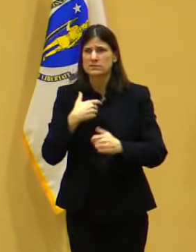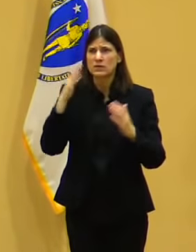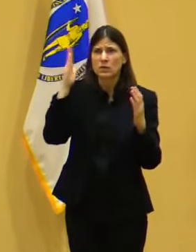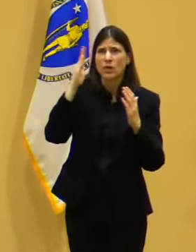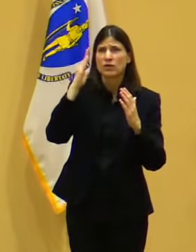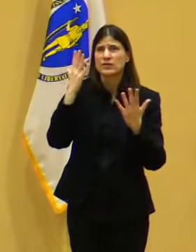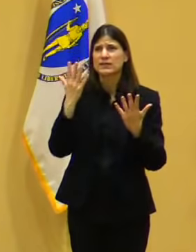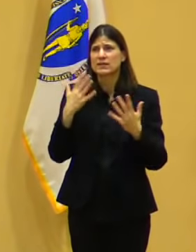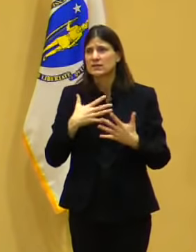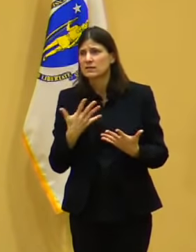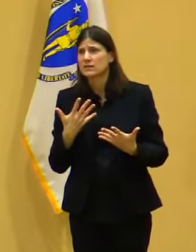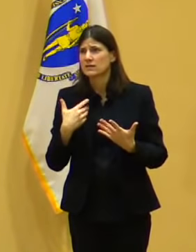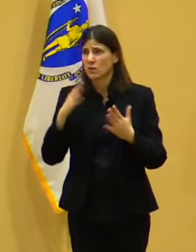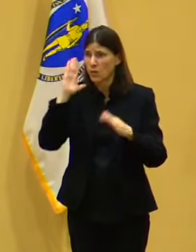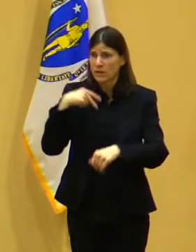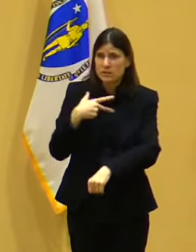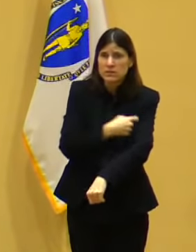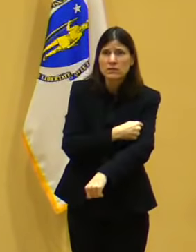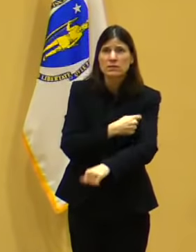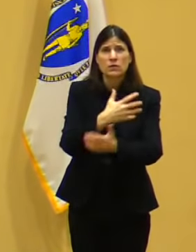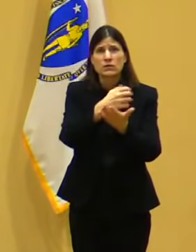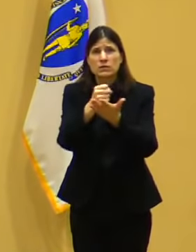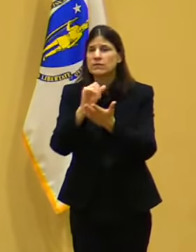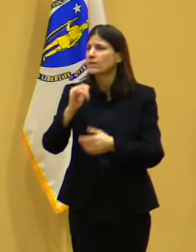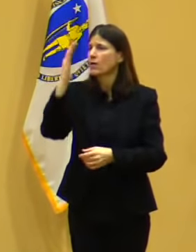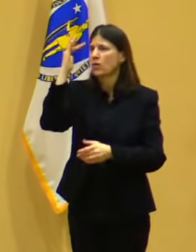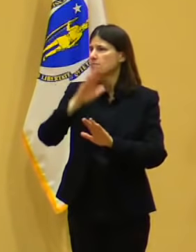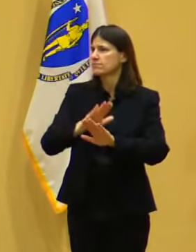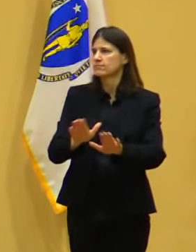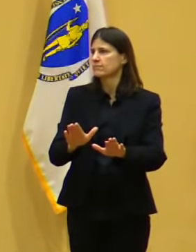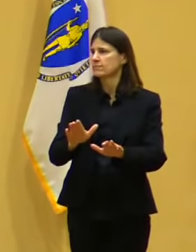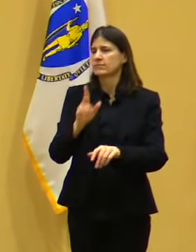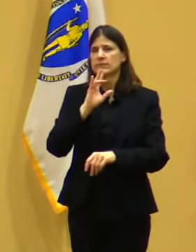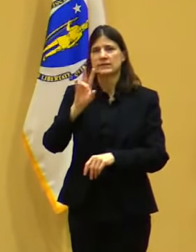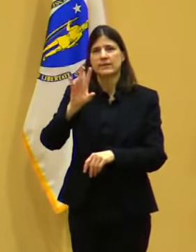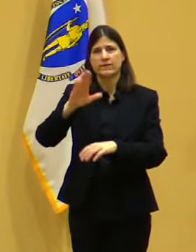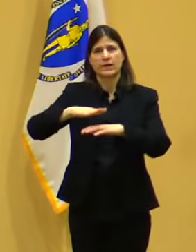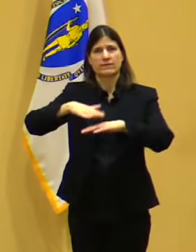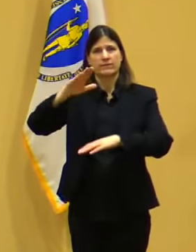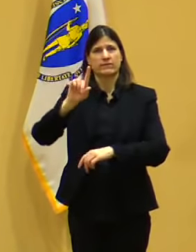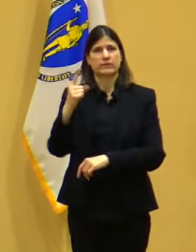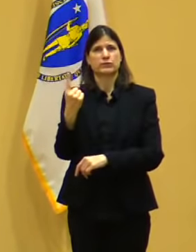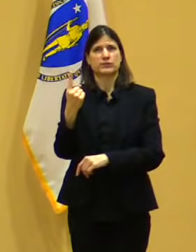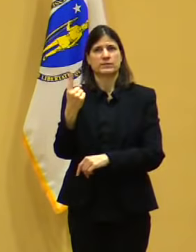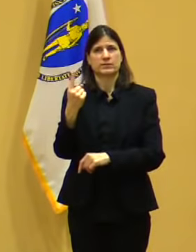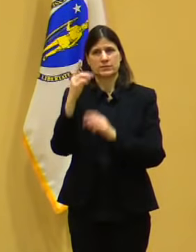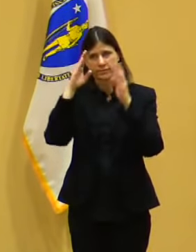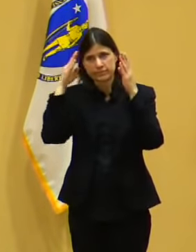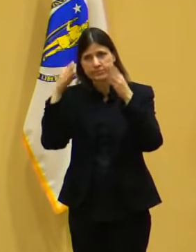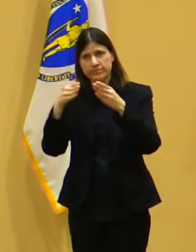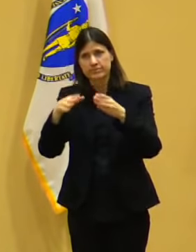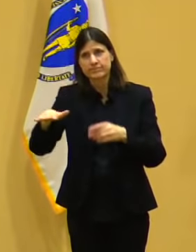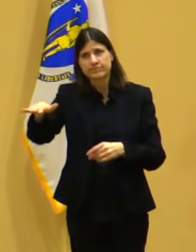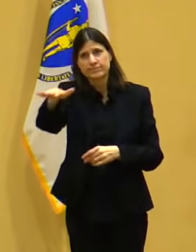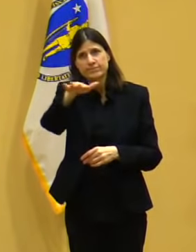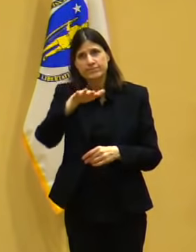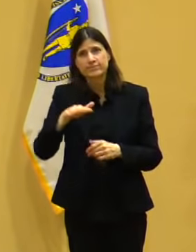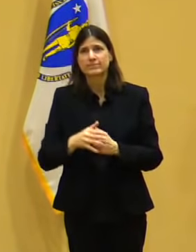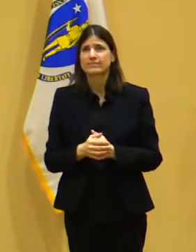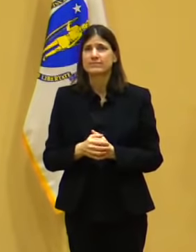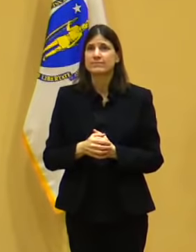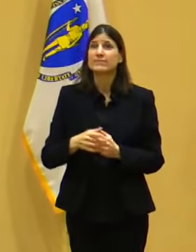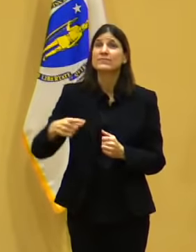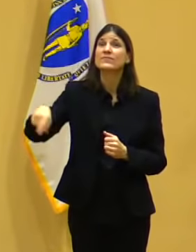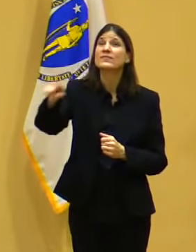that is necessarily across the board going to leap into this without giving them a little bit of time